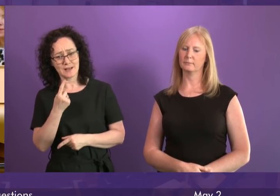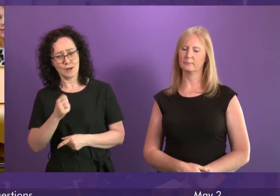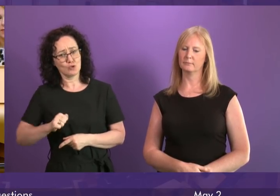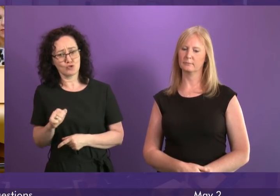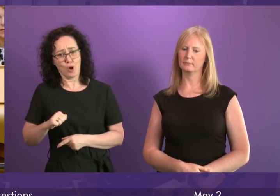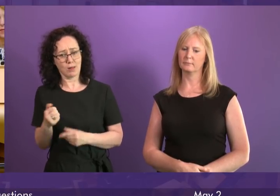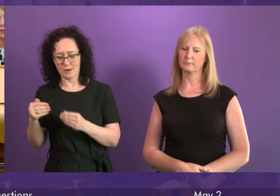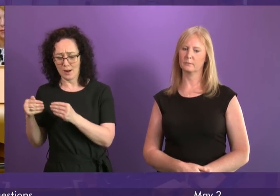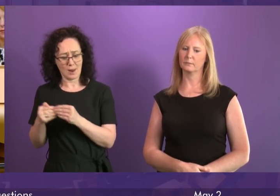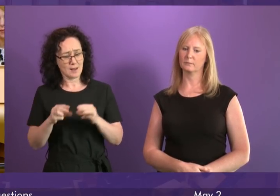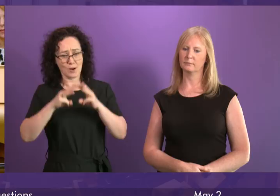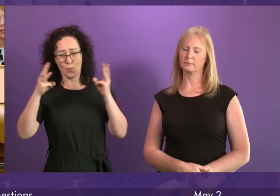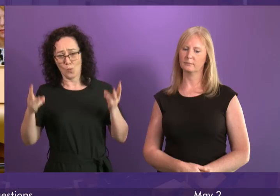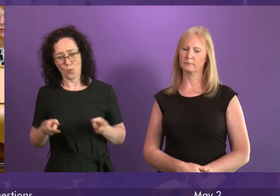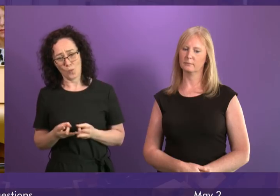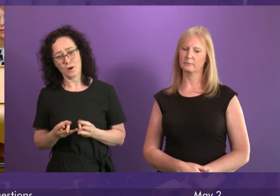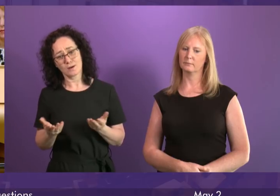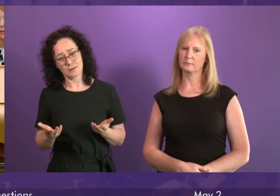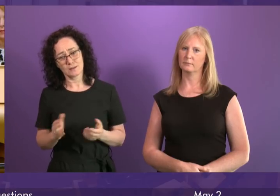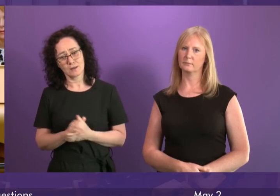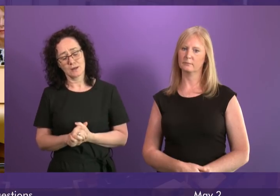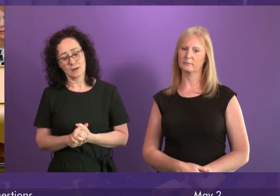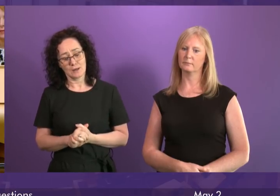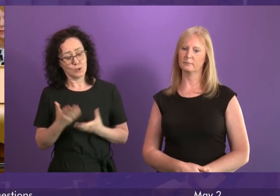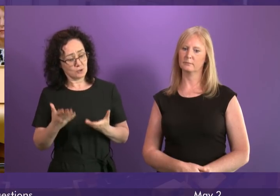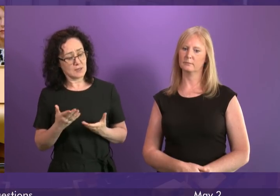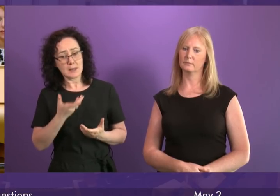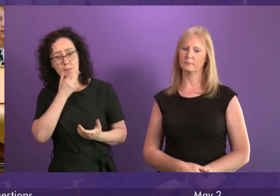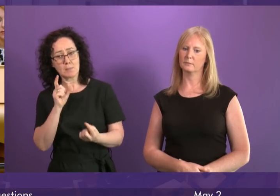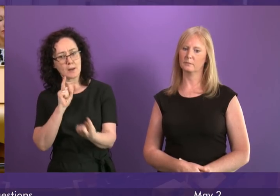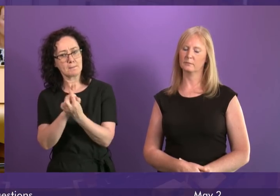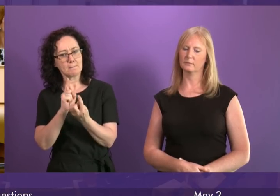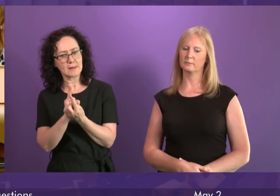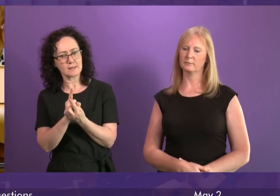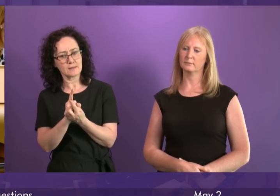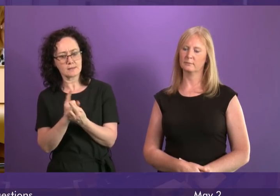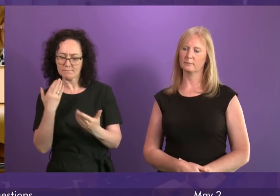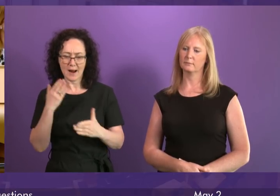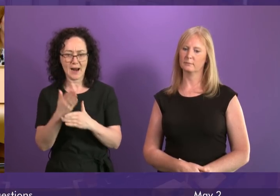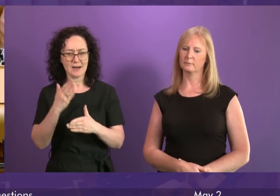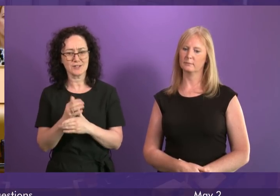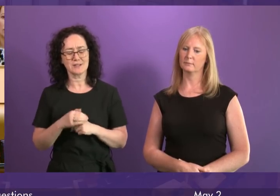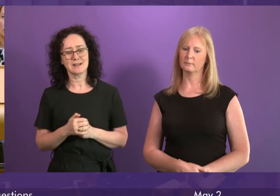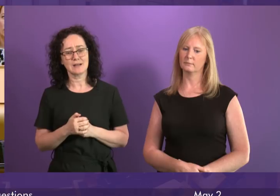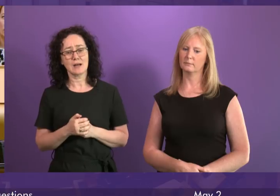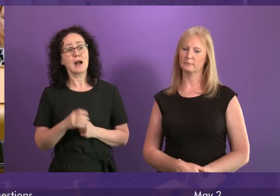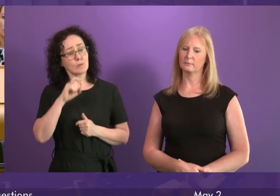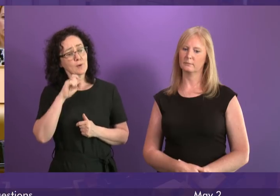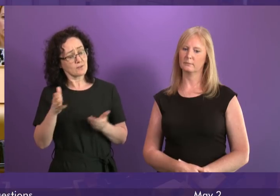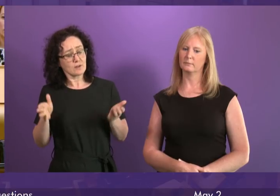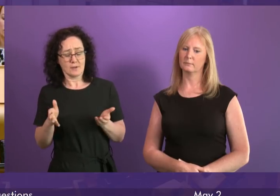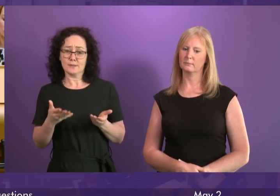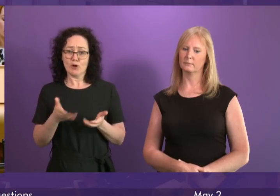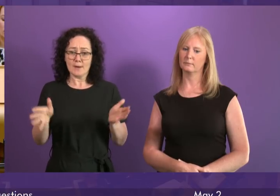and you know they are lining up today to do exactly that while encouraging of course us to go further I think all